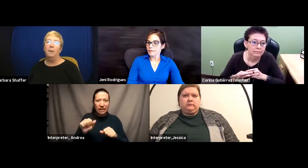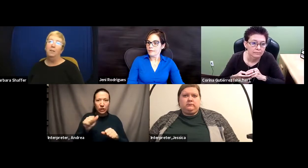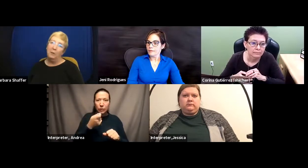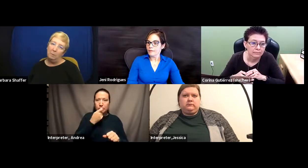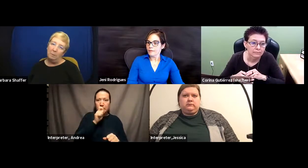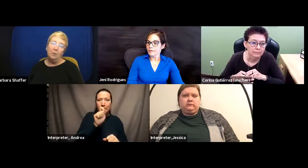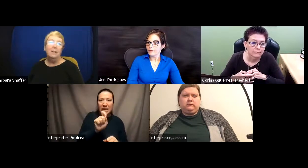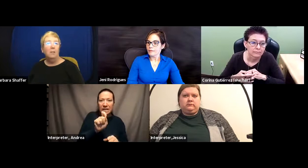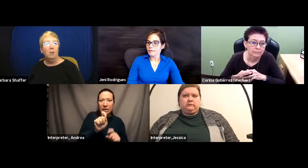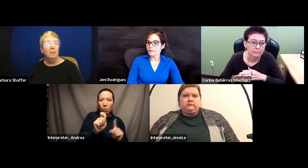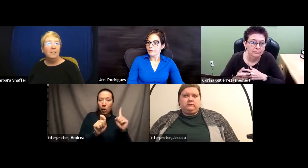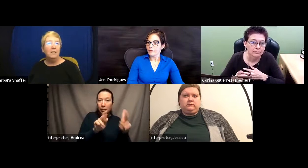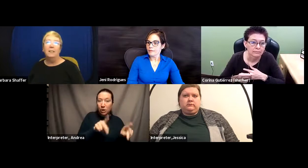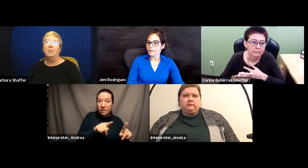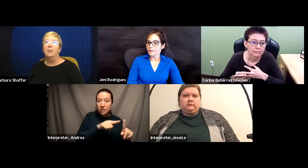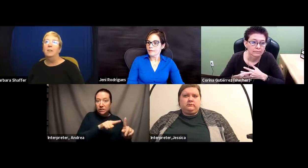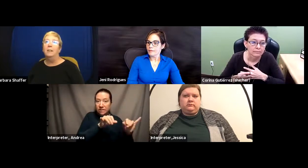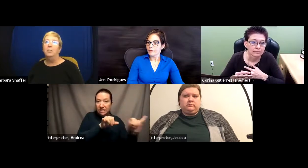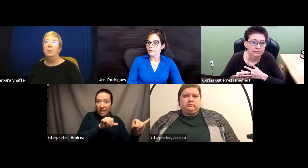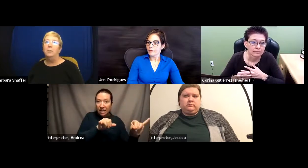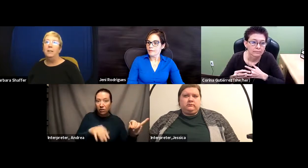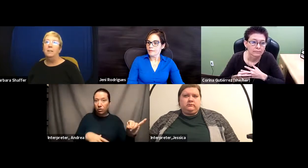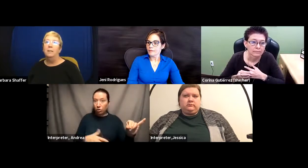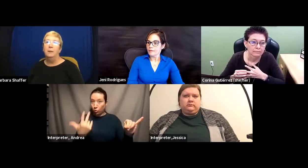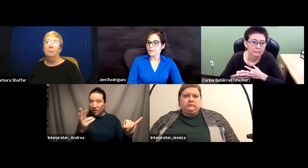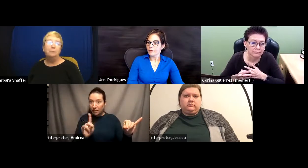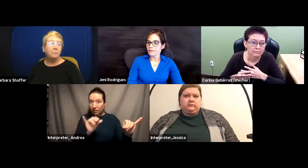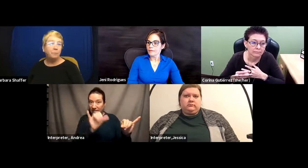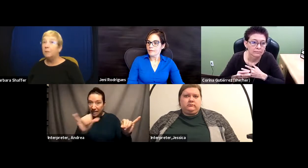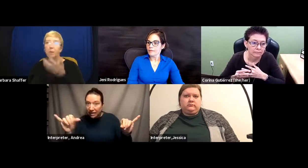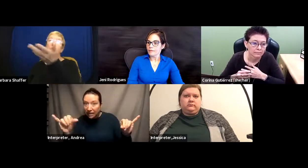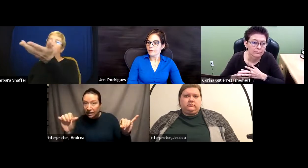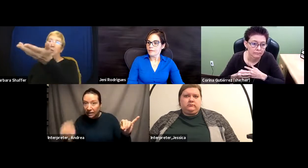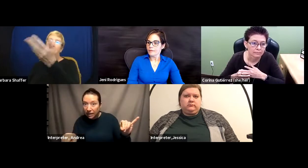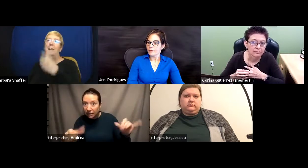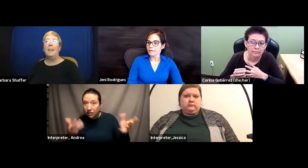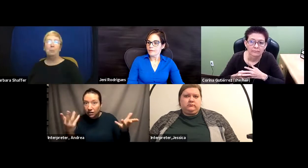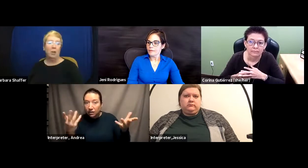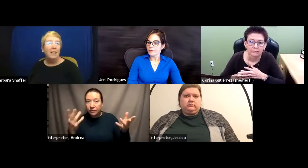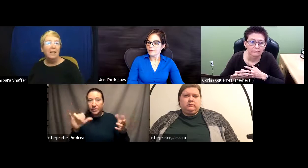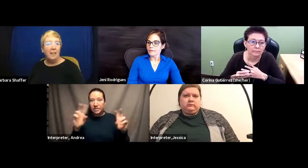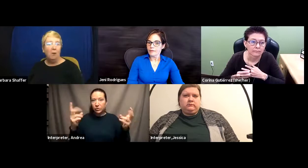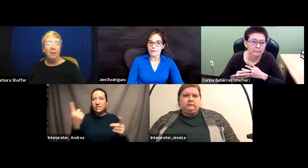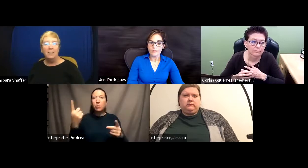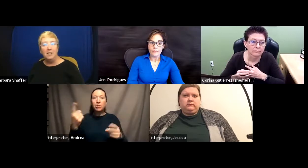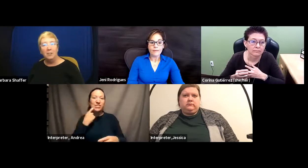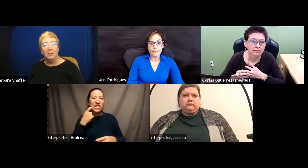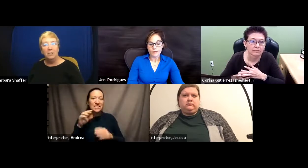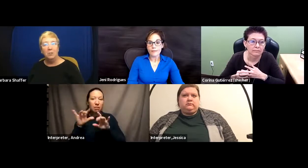pin three people? All of these things are issues that someone just said captioning. Yeah, all of these things are issues